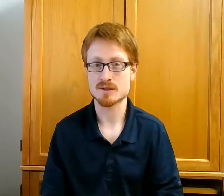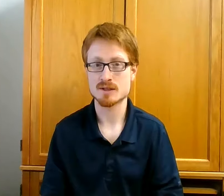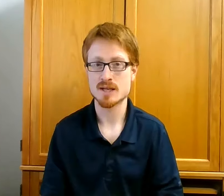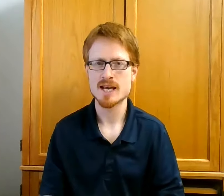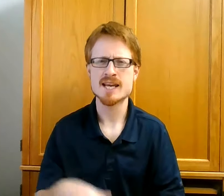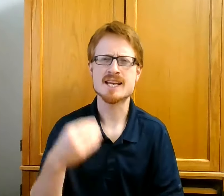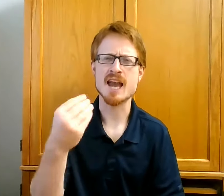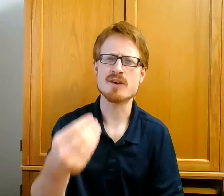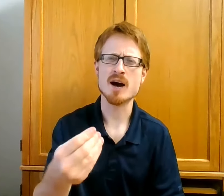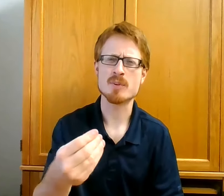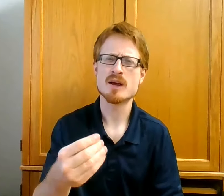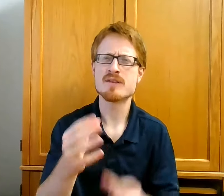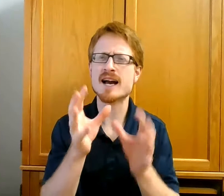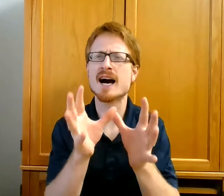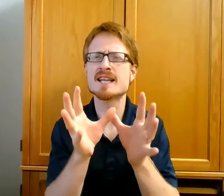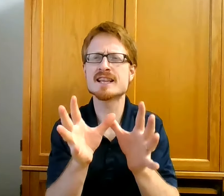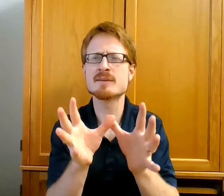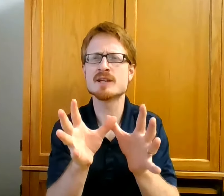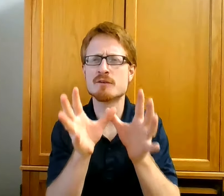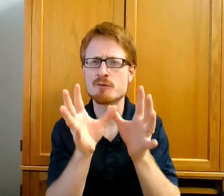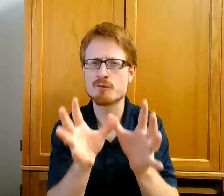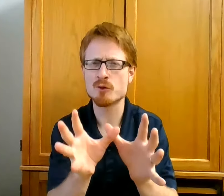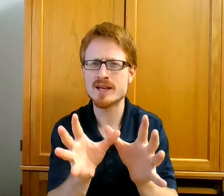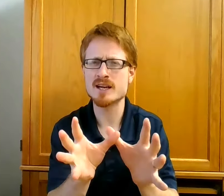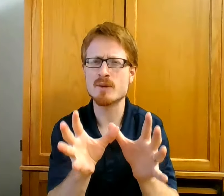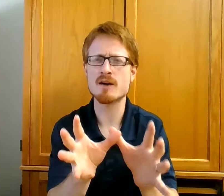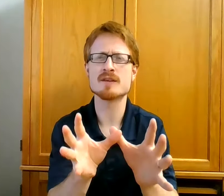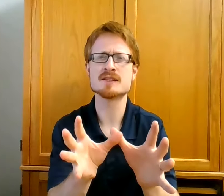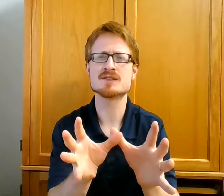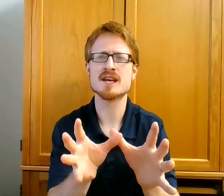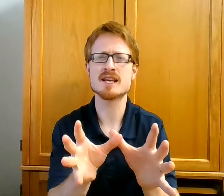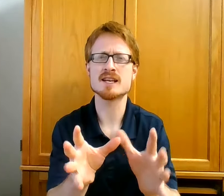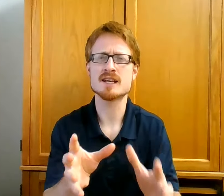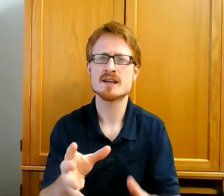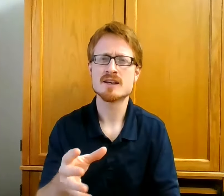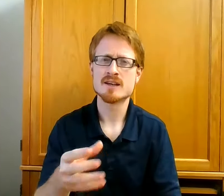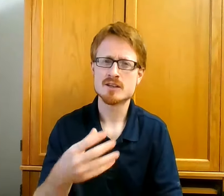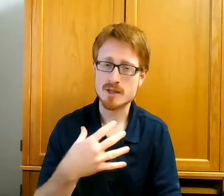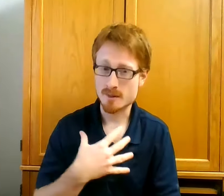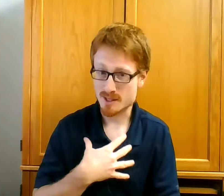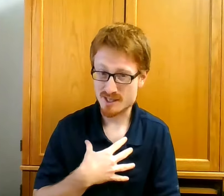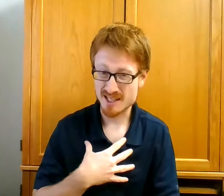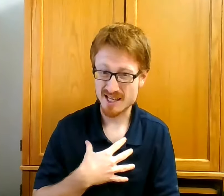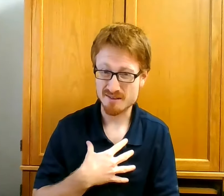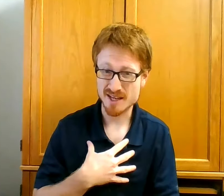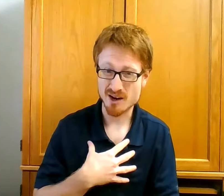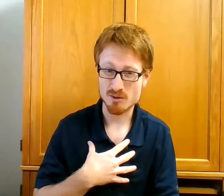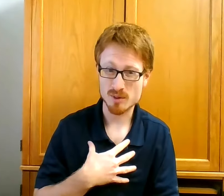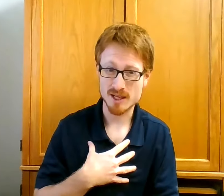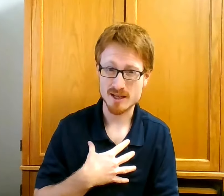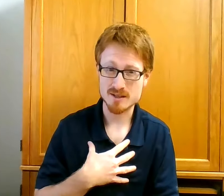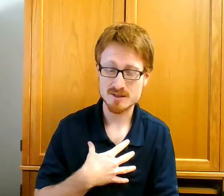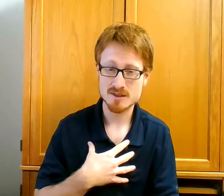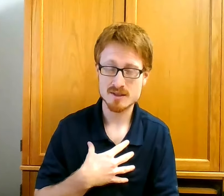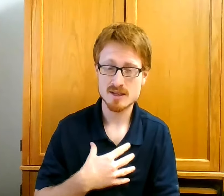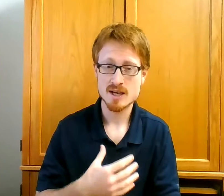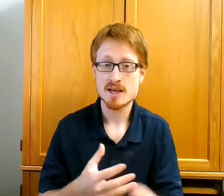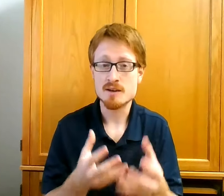He gave up the unlimited freedom of his deity to become a slave in our place. He